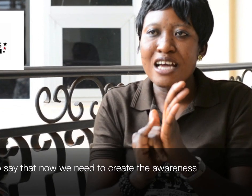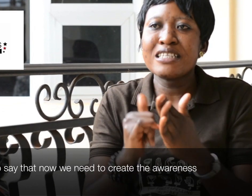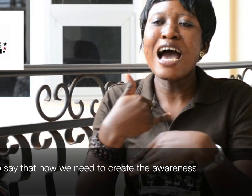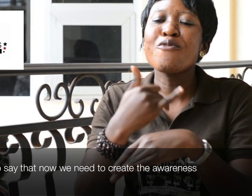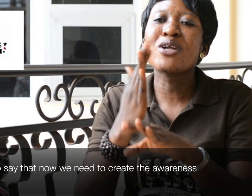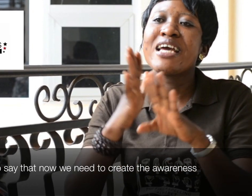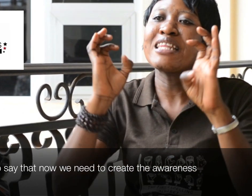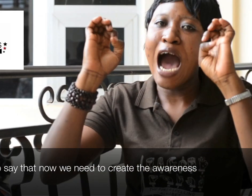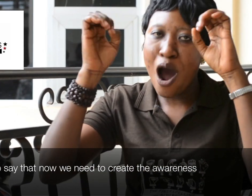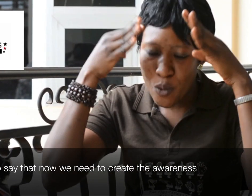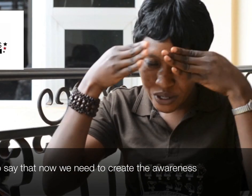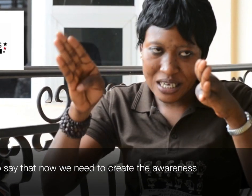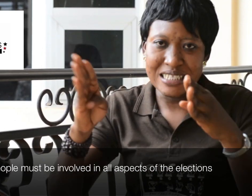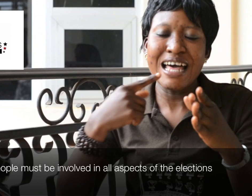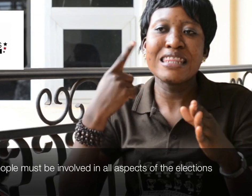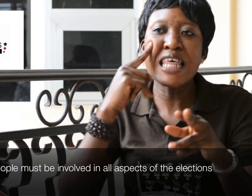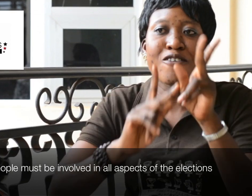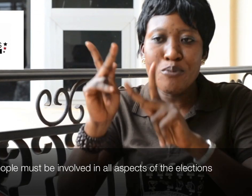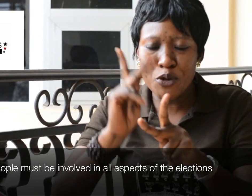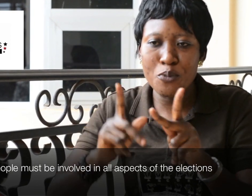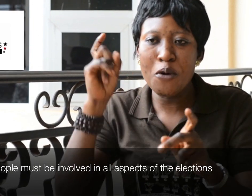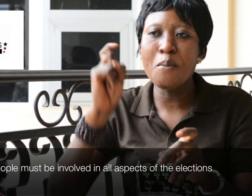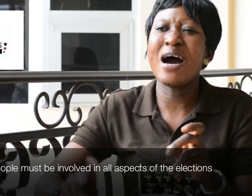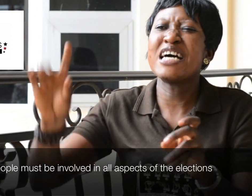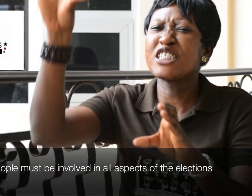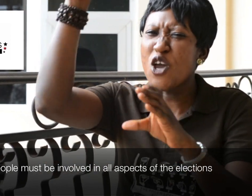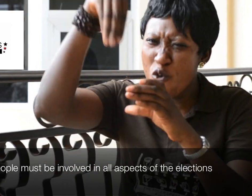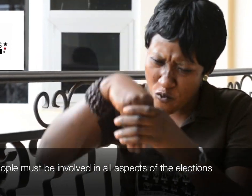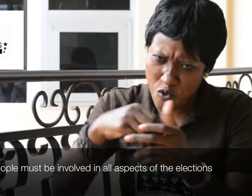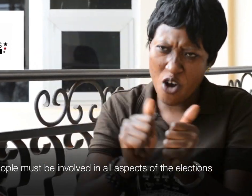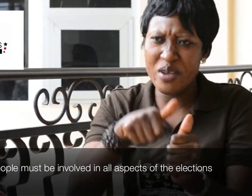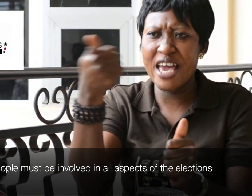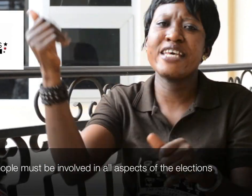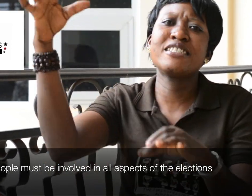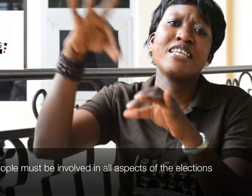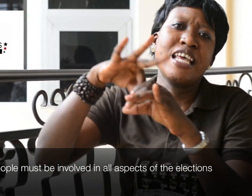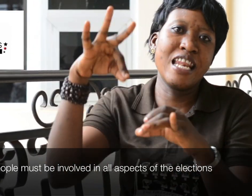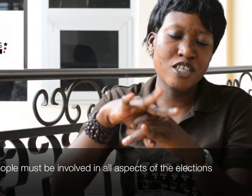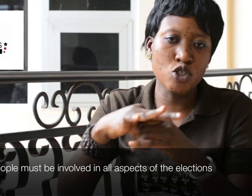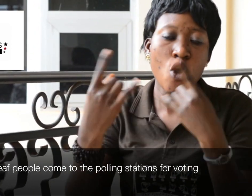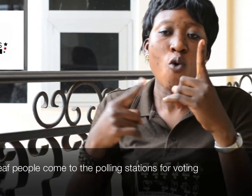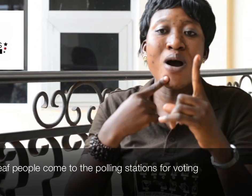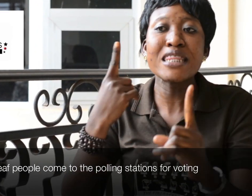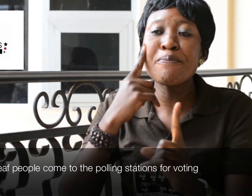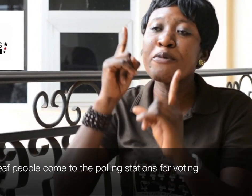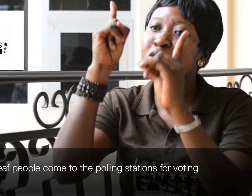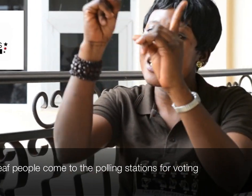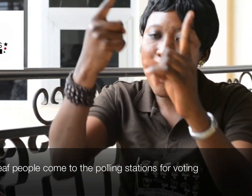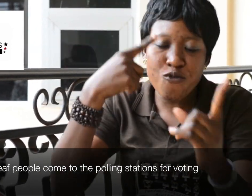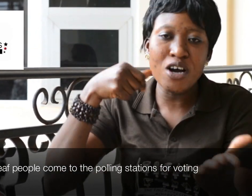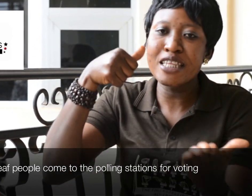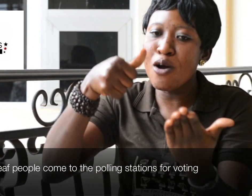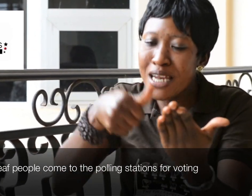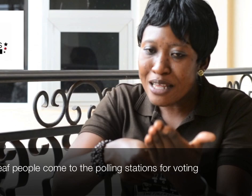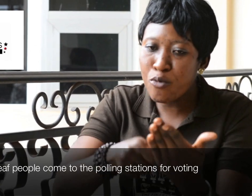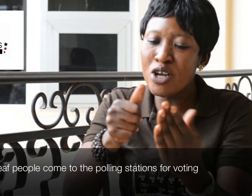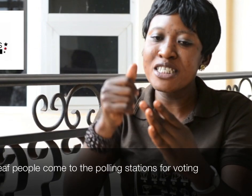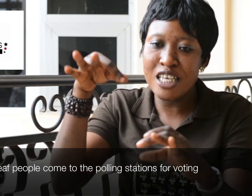now we get the awareness that deaf people must be involved in anything in election. When deaf people come for the polling station